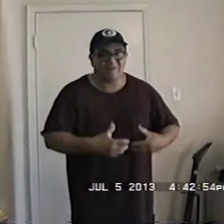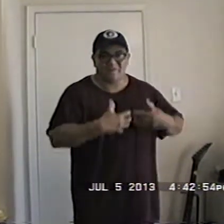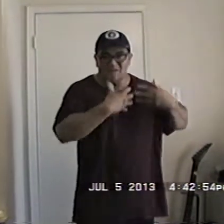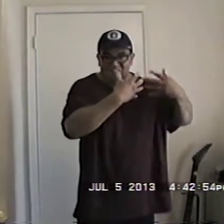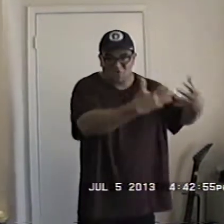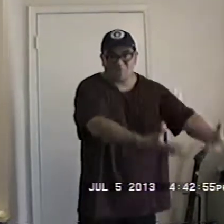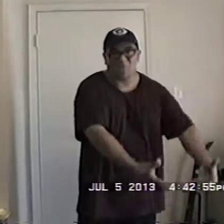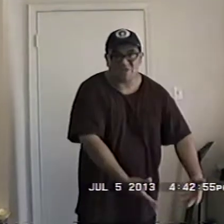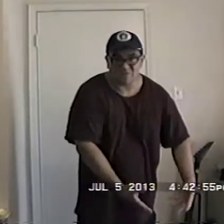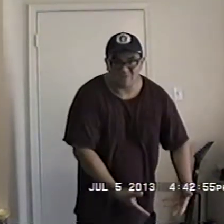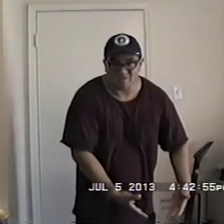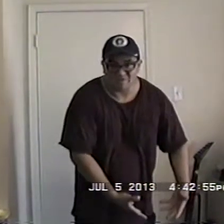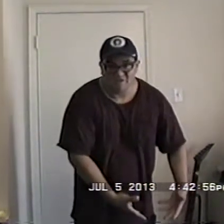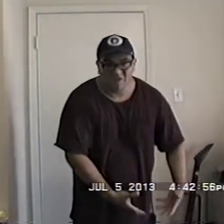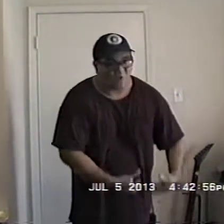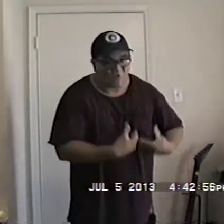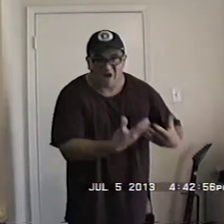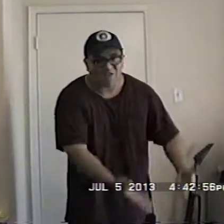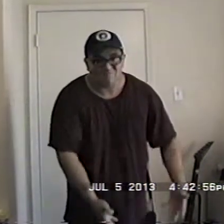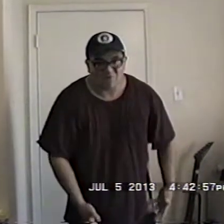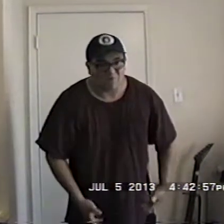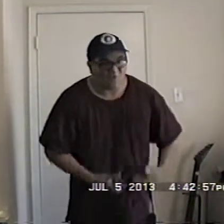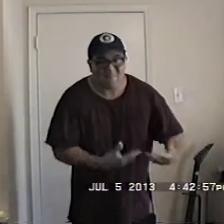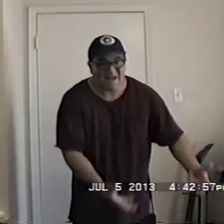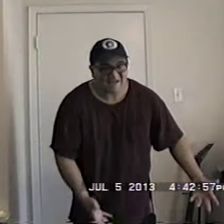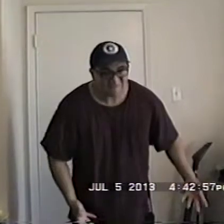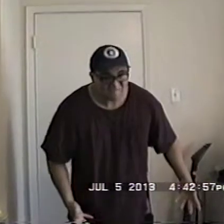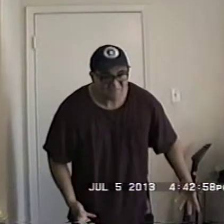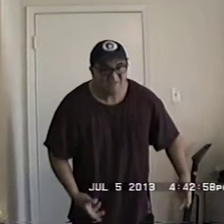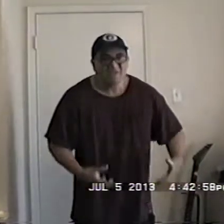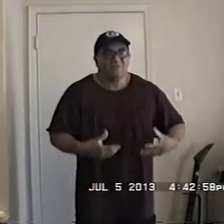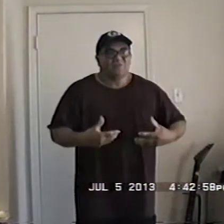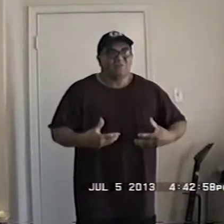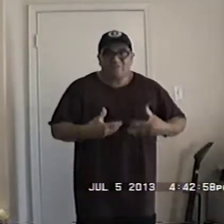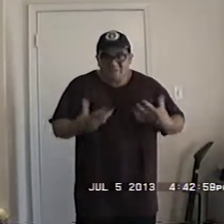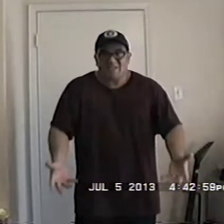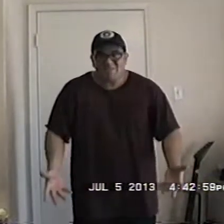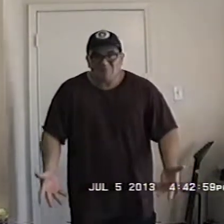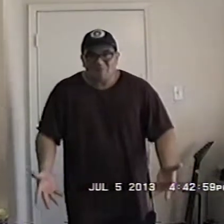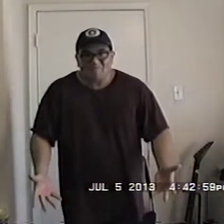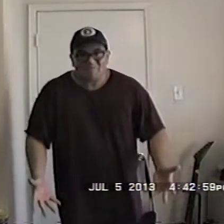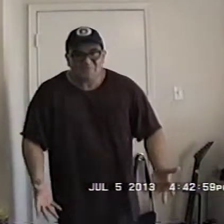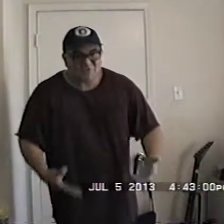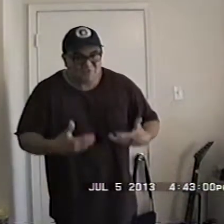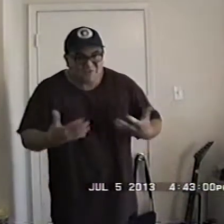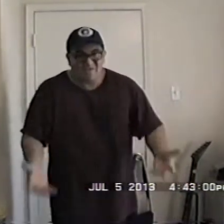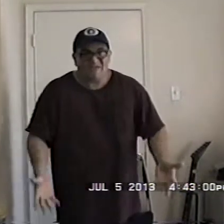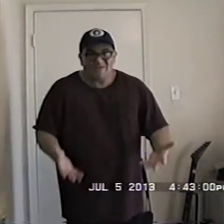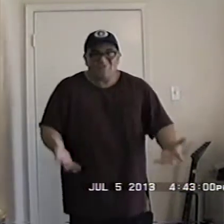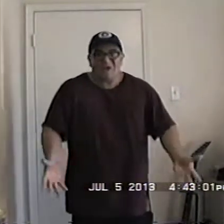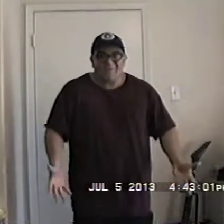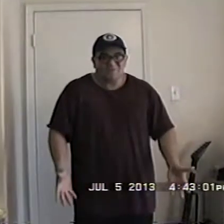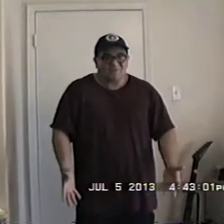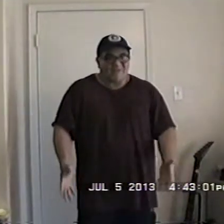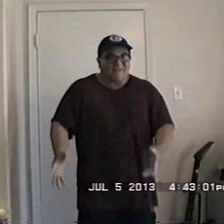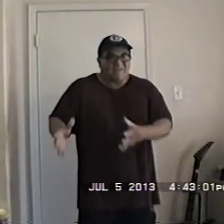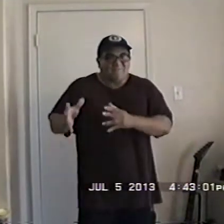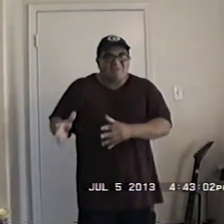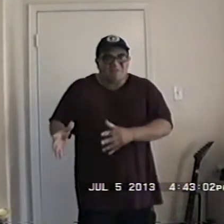their corporation runs or hospital or bank so they're going to keep you you're going to get the job you're going to have the MBA